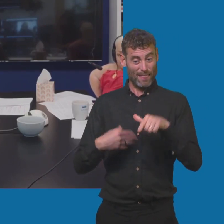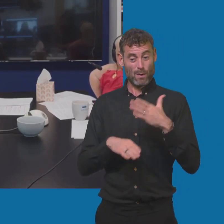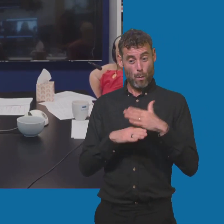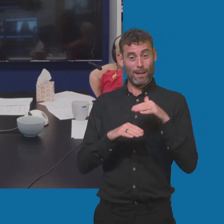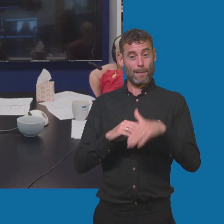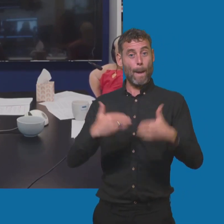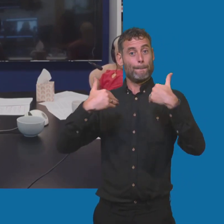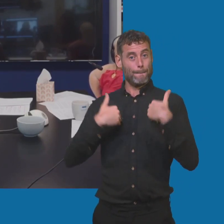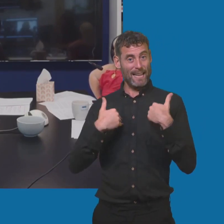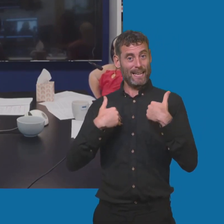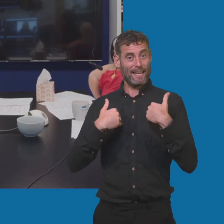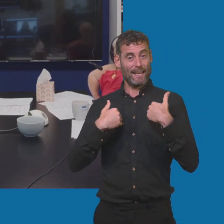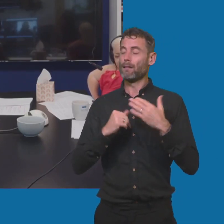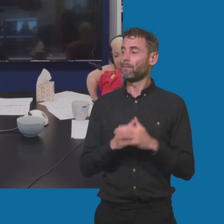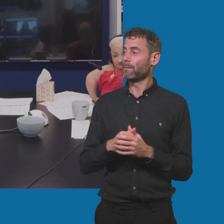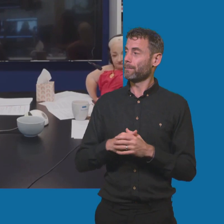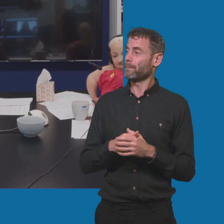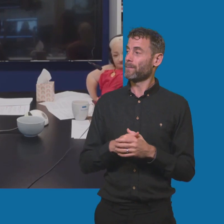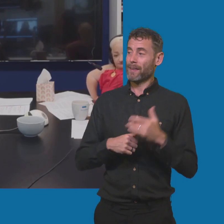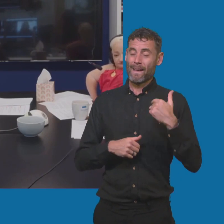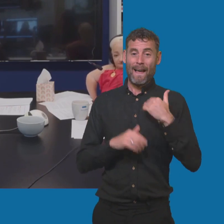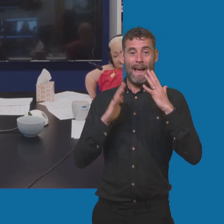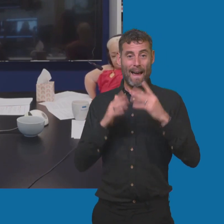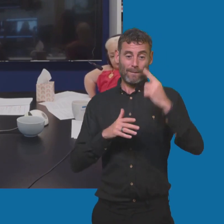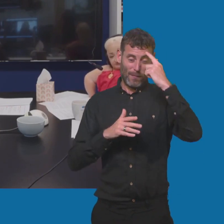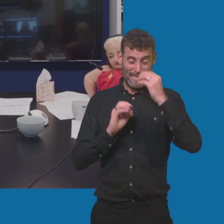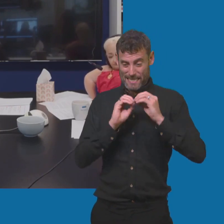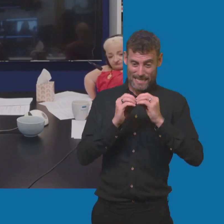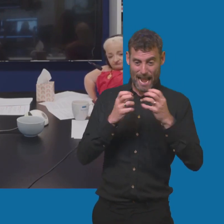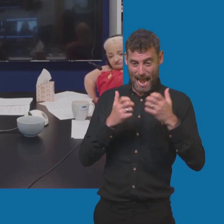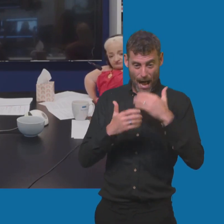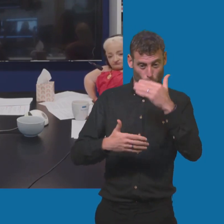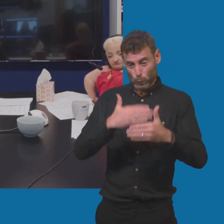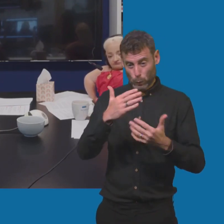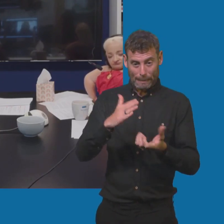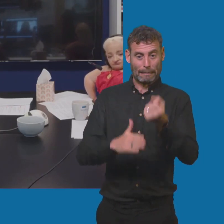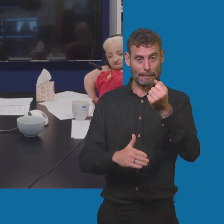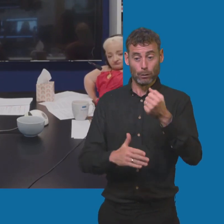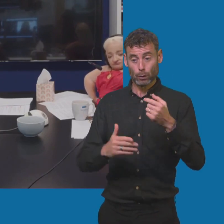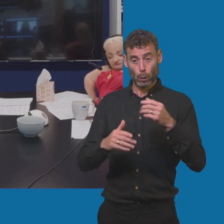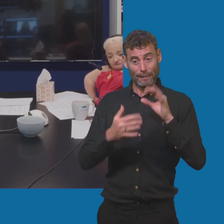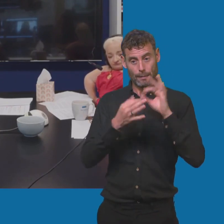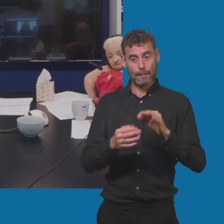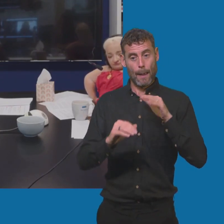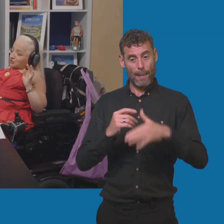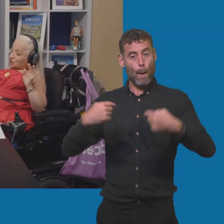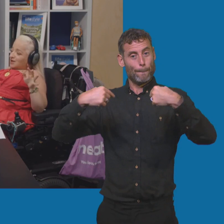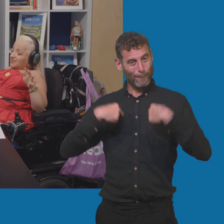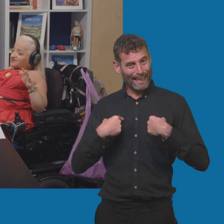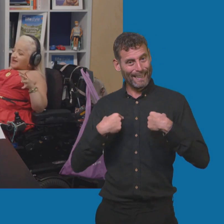think of innovative ways to do things, get things done, to partake in things. So in the